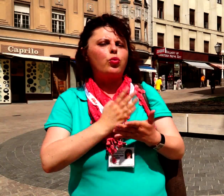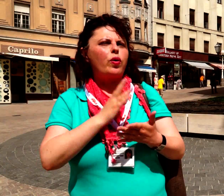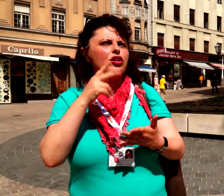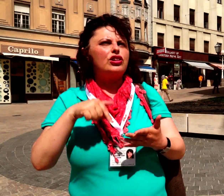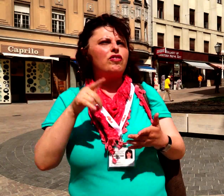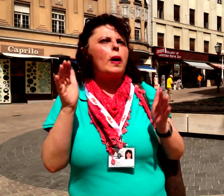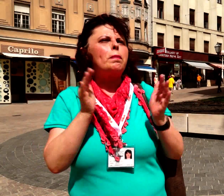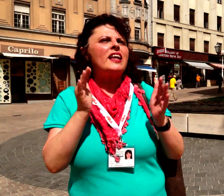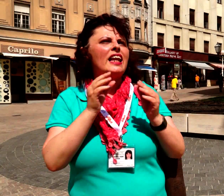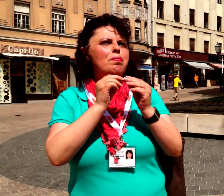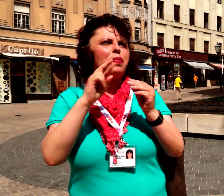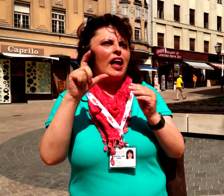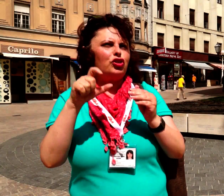This city has become a little Vienna.